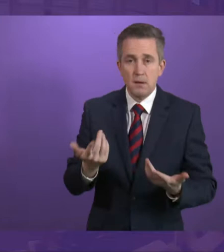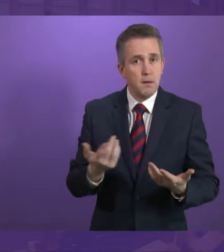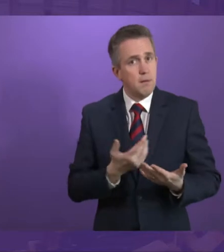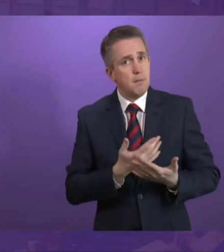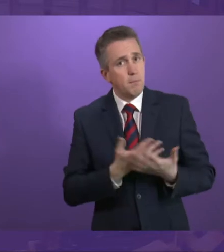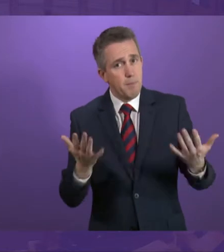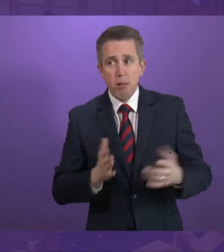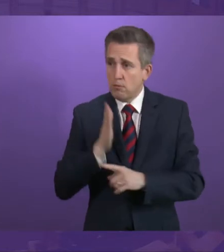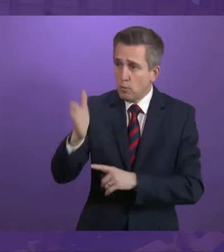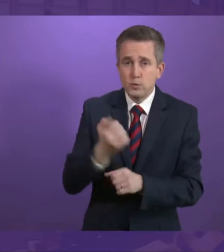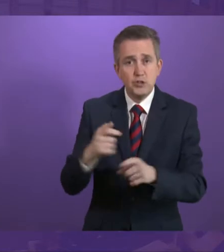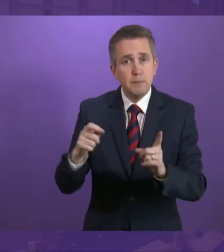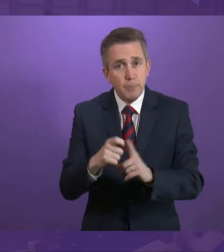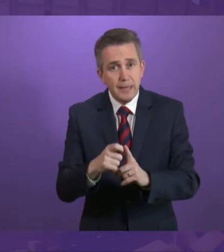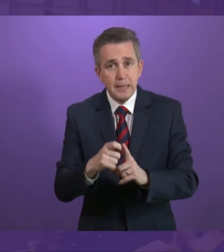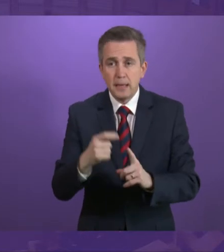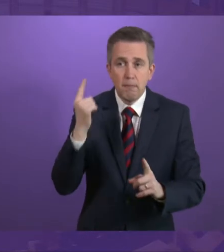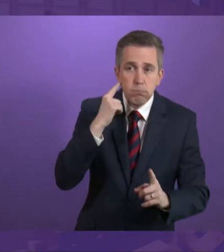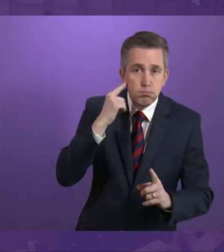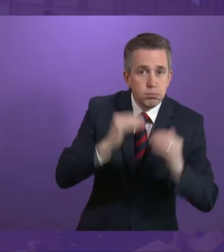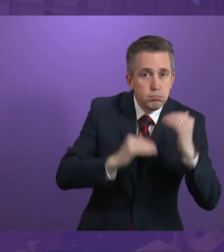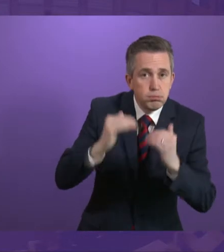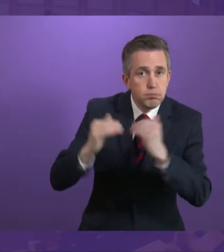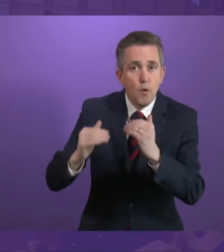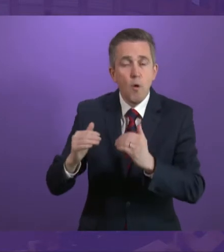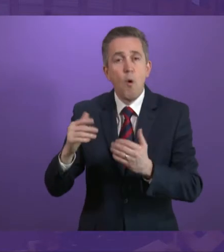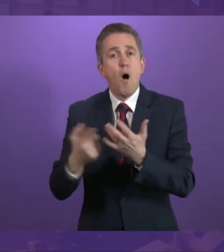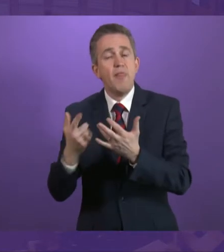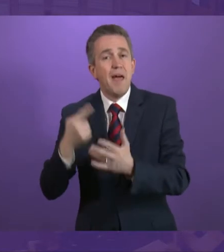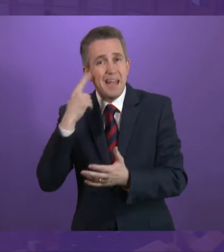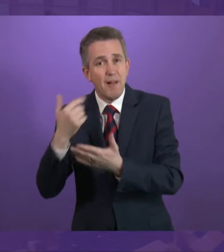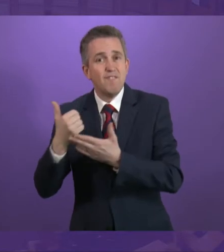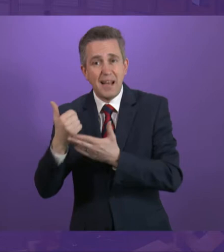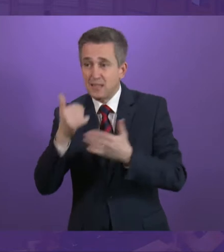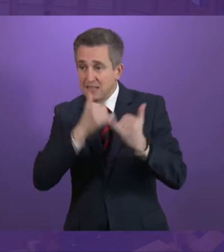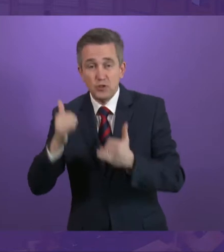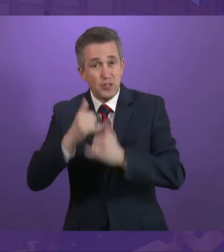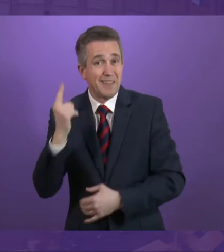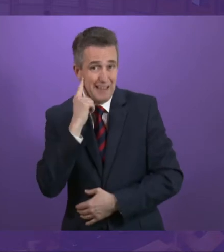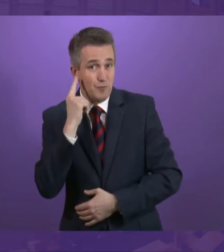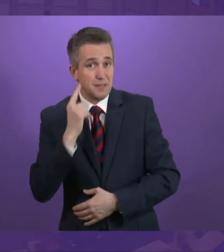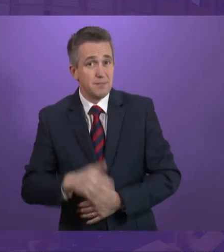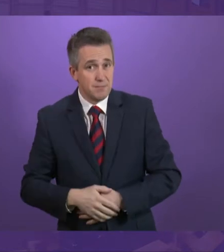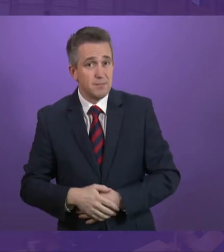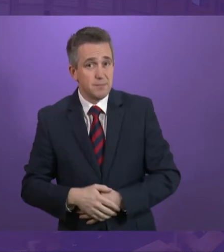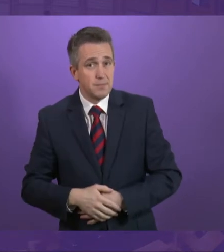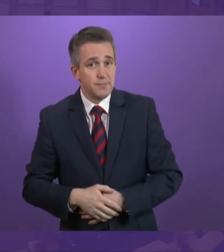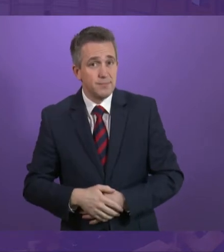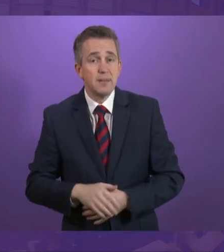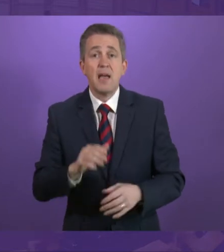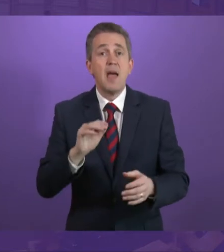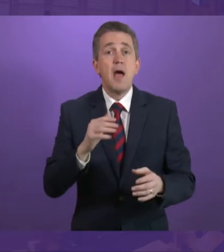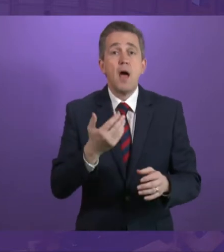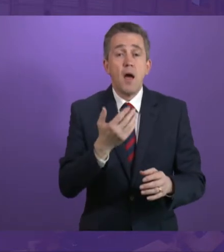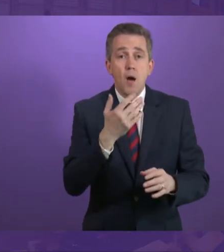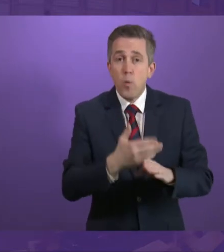to find out what their hearing situation is like and have it checked. We already know that hearing loss in the working